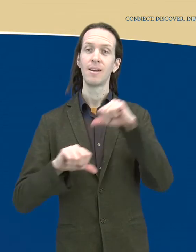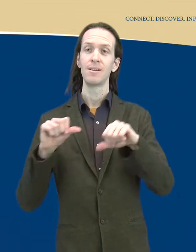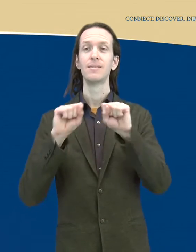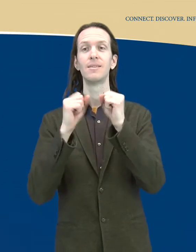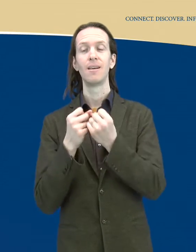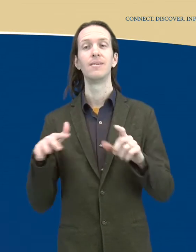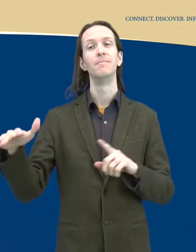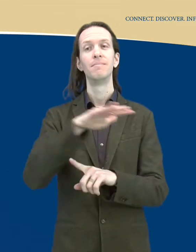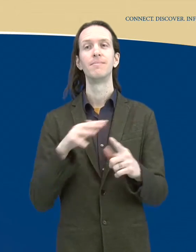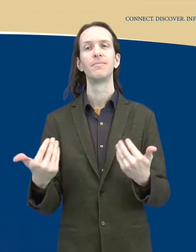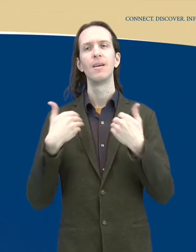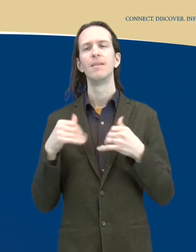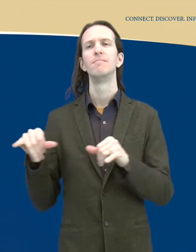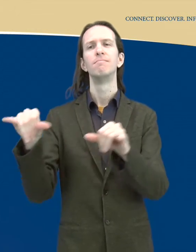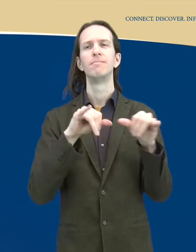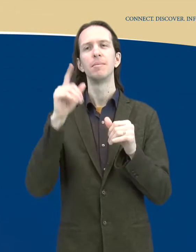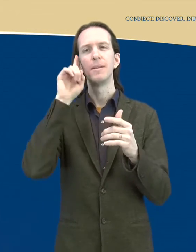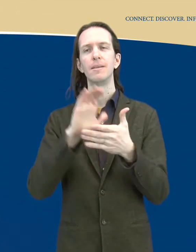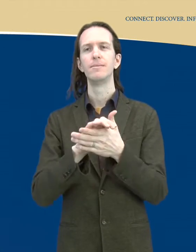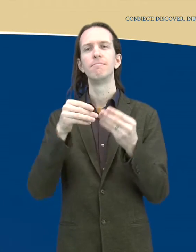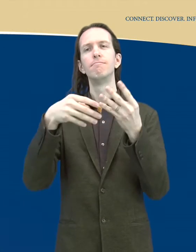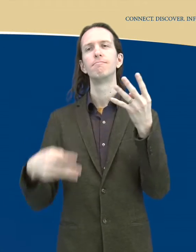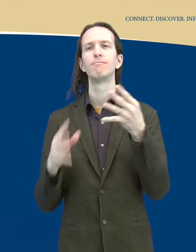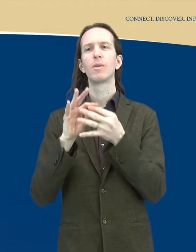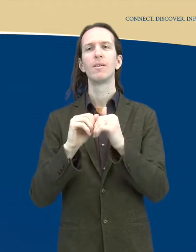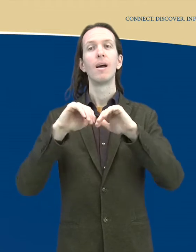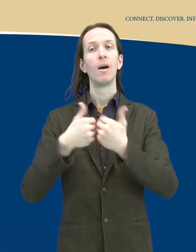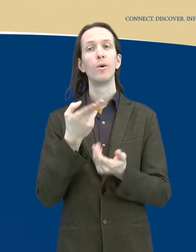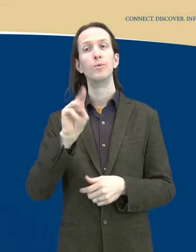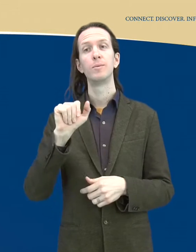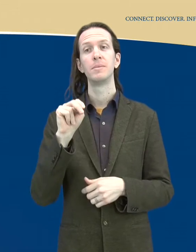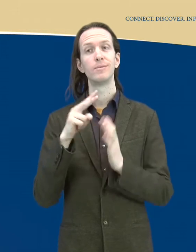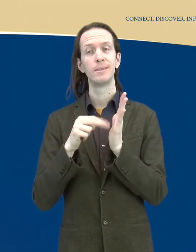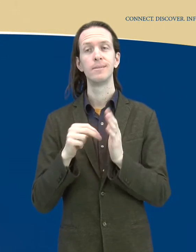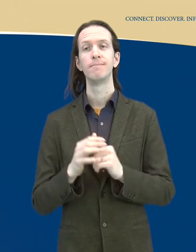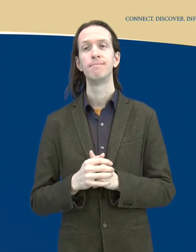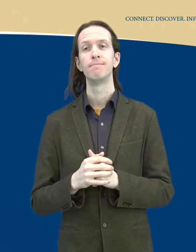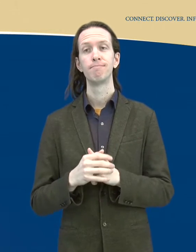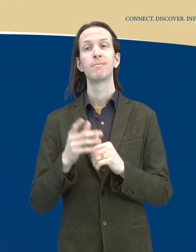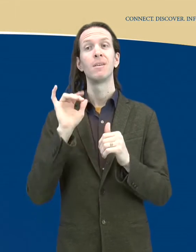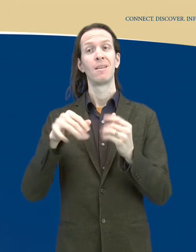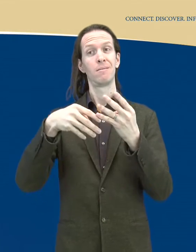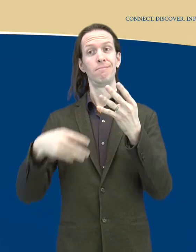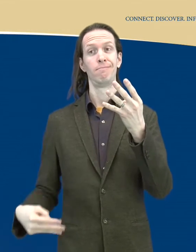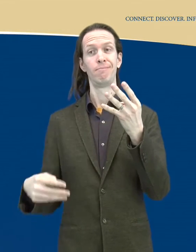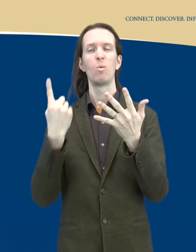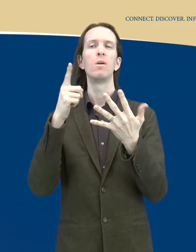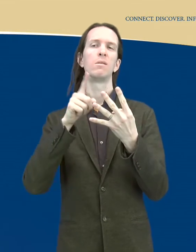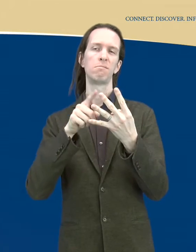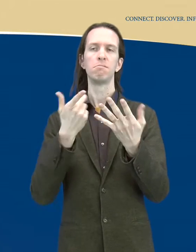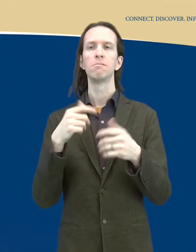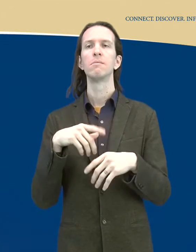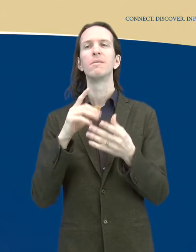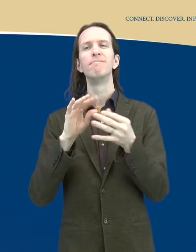Among the most prevailing assumptions in science and society about the human reading process is that sound and